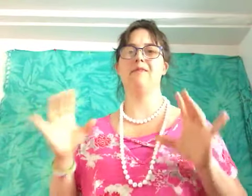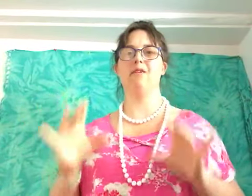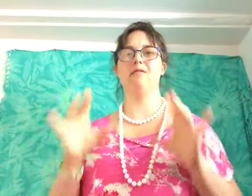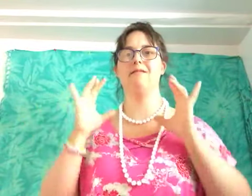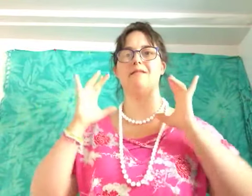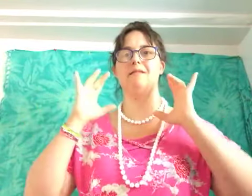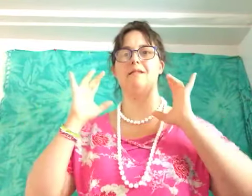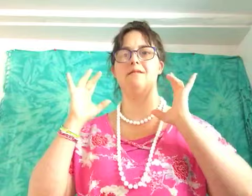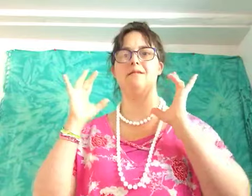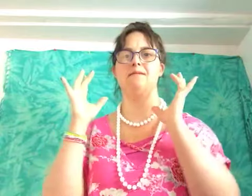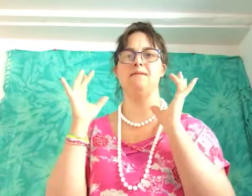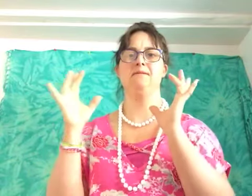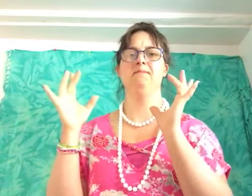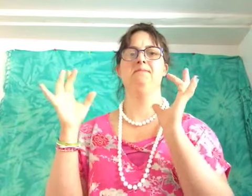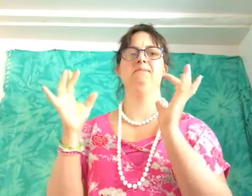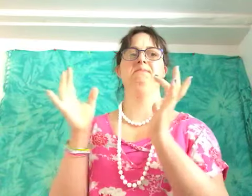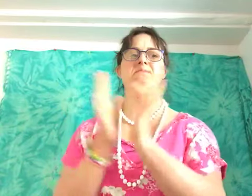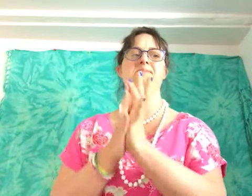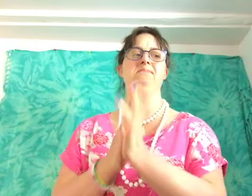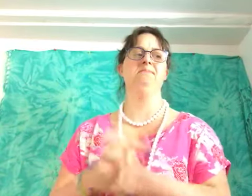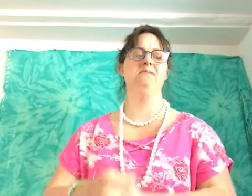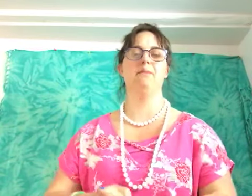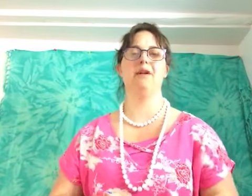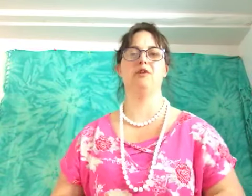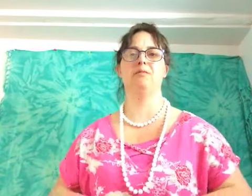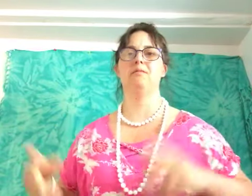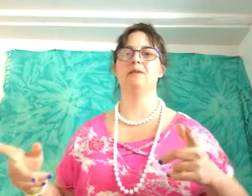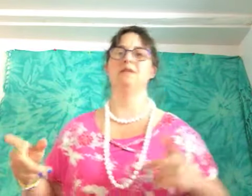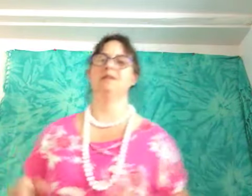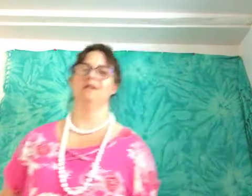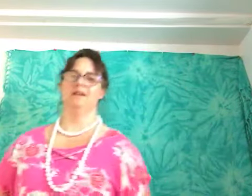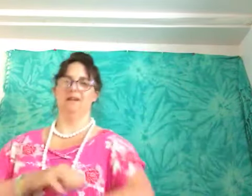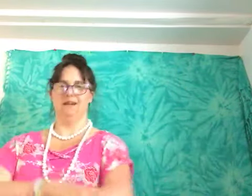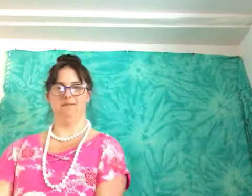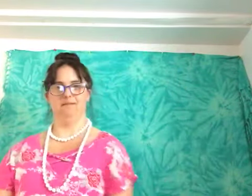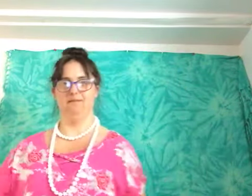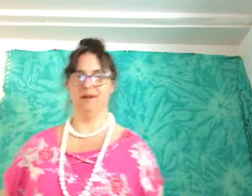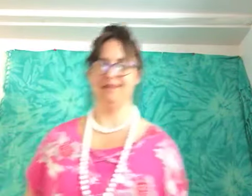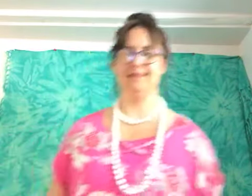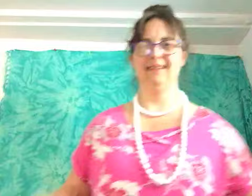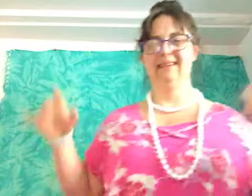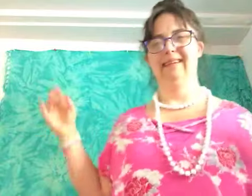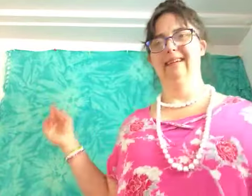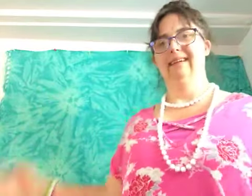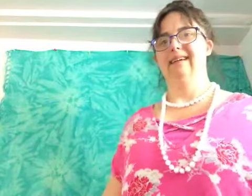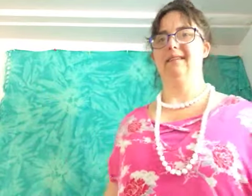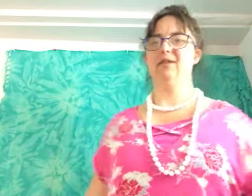videos the better because if you